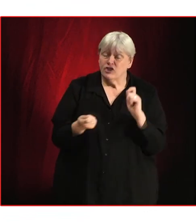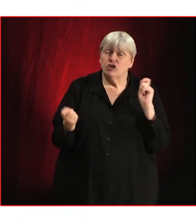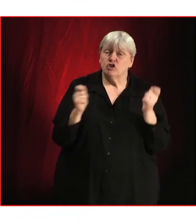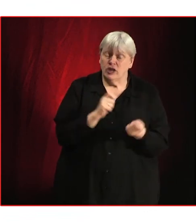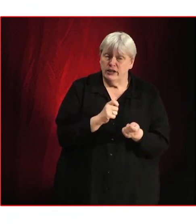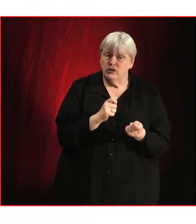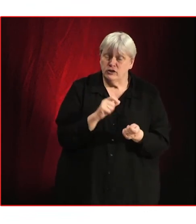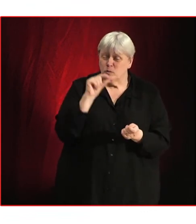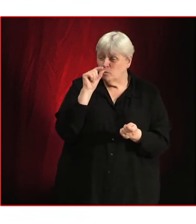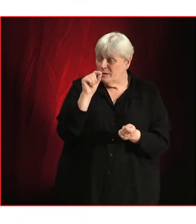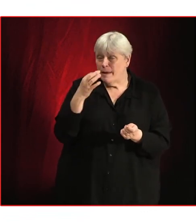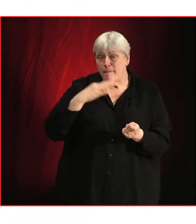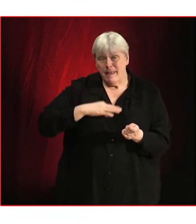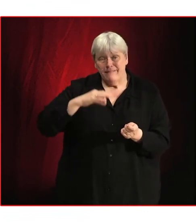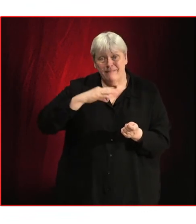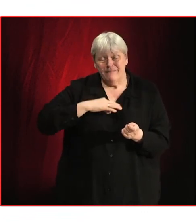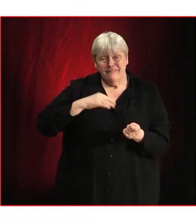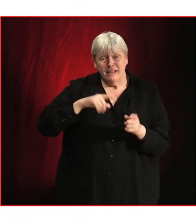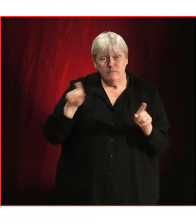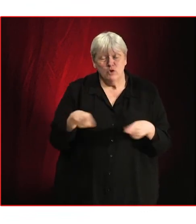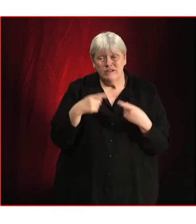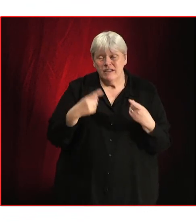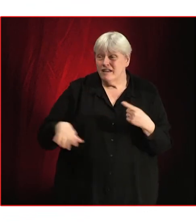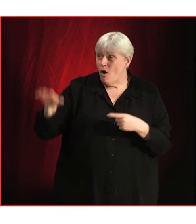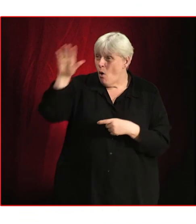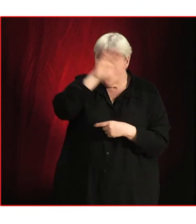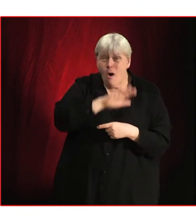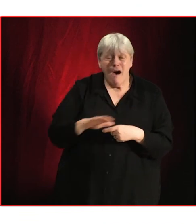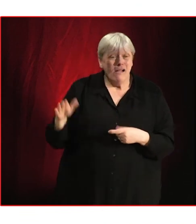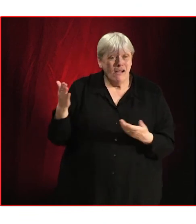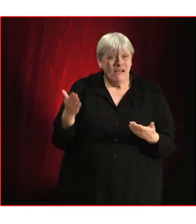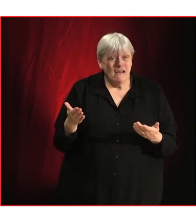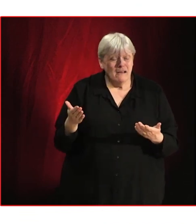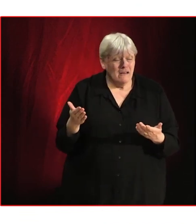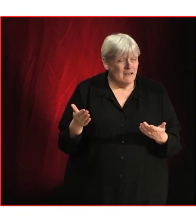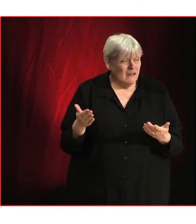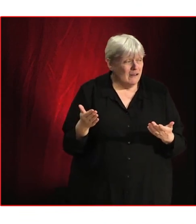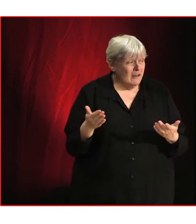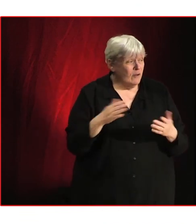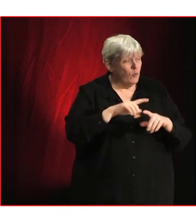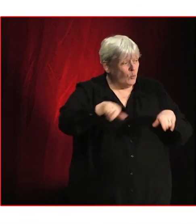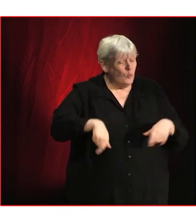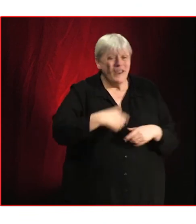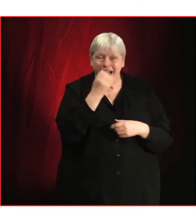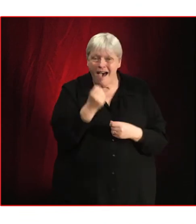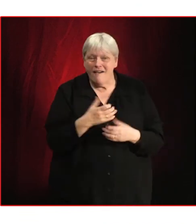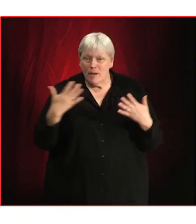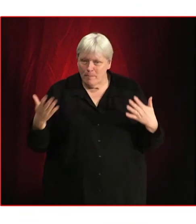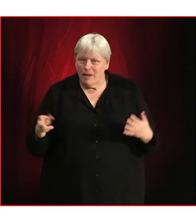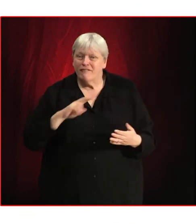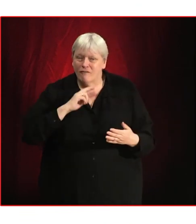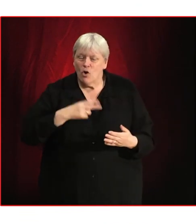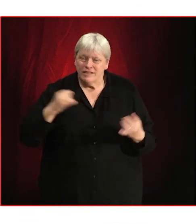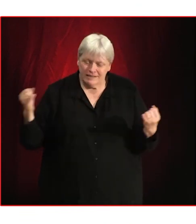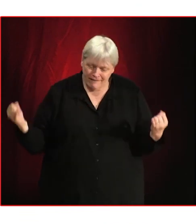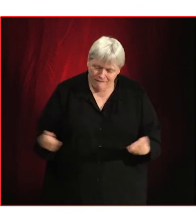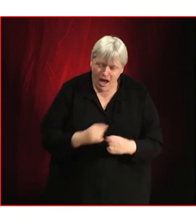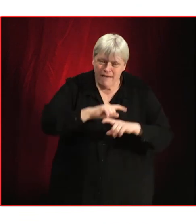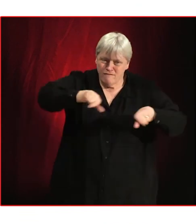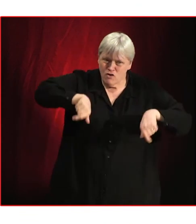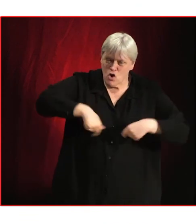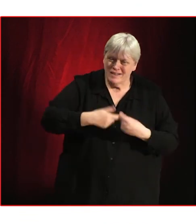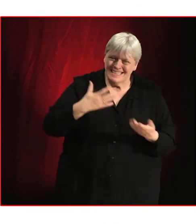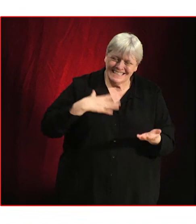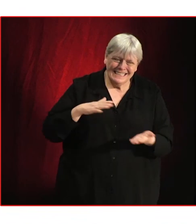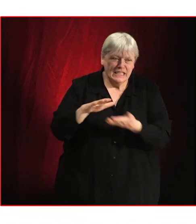minutely, benefit musicians from every stages in their careers. Whilst we do have big voices fighting for our cause, we still need meaningful